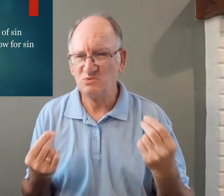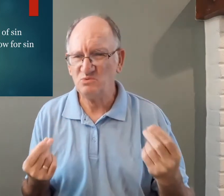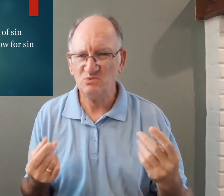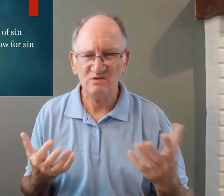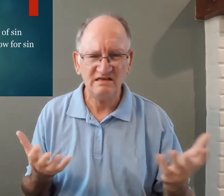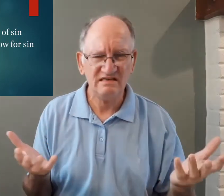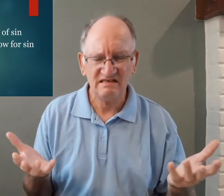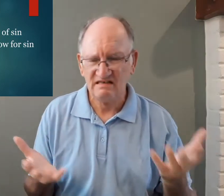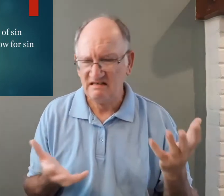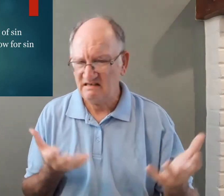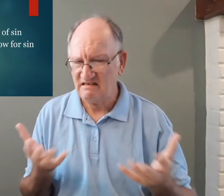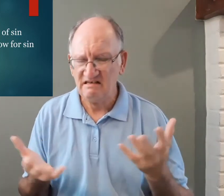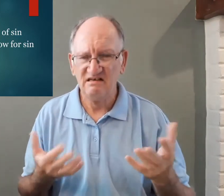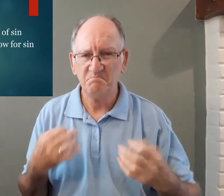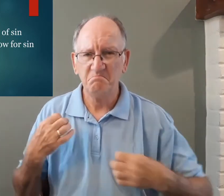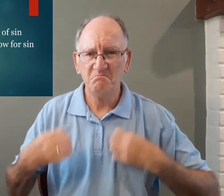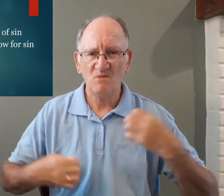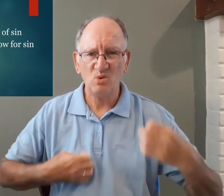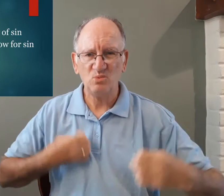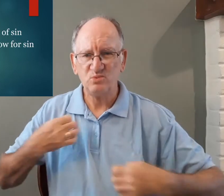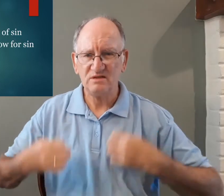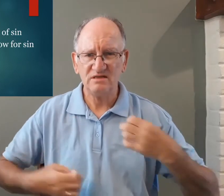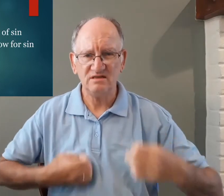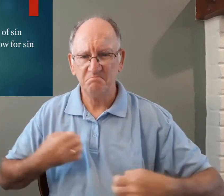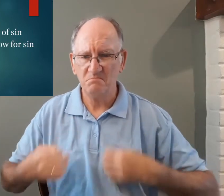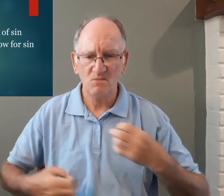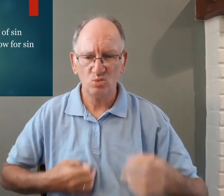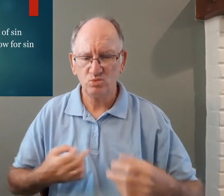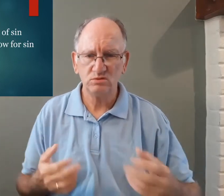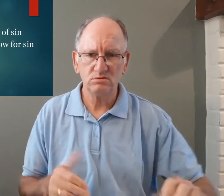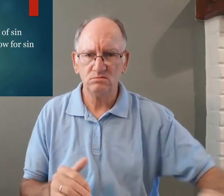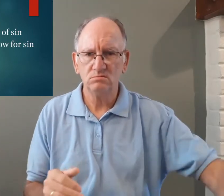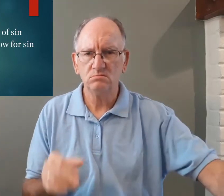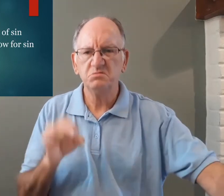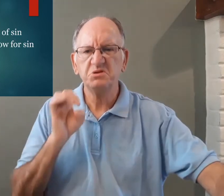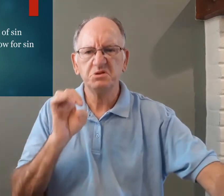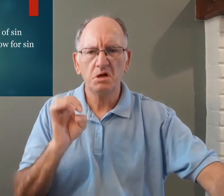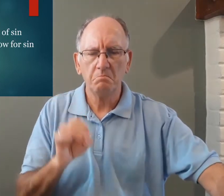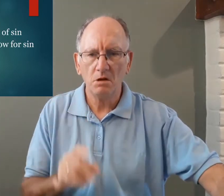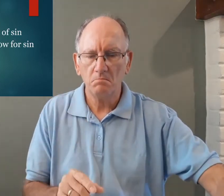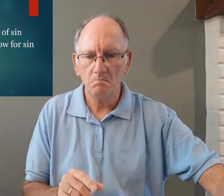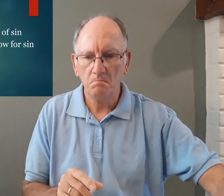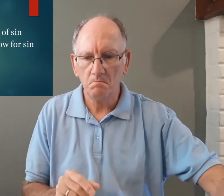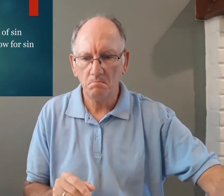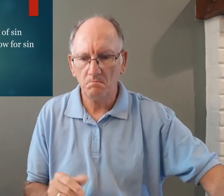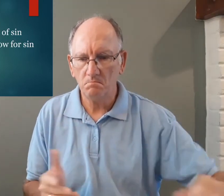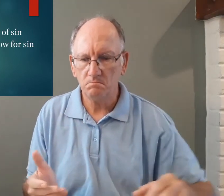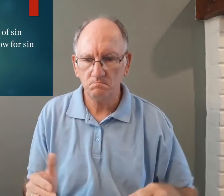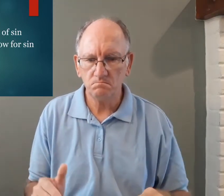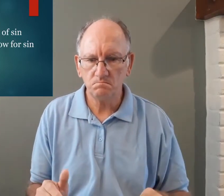and you're like oh what do I do you have this emotion I'm going to give you an example